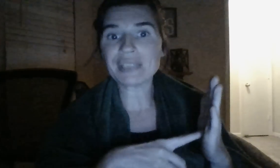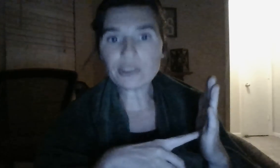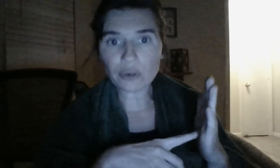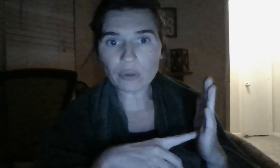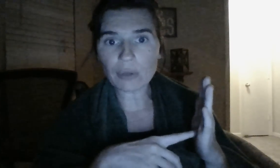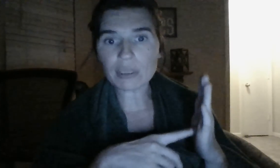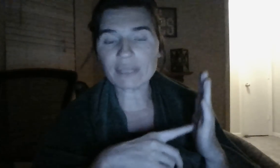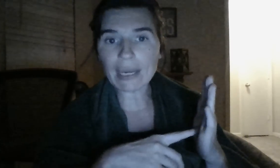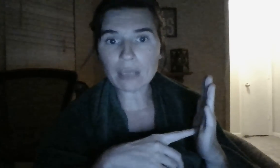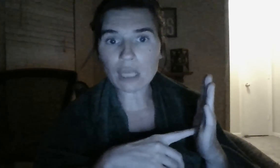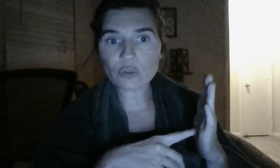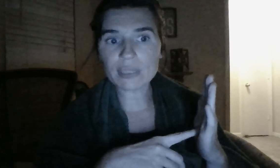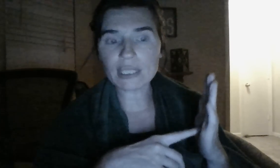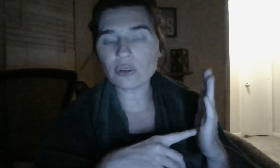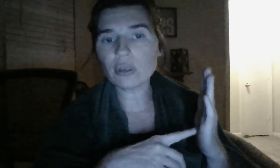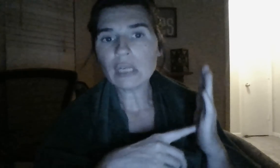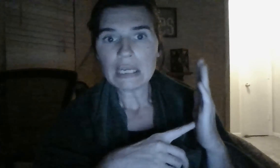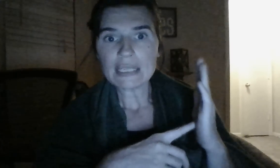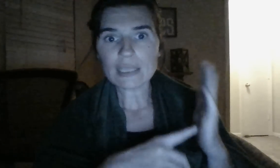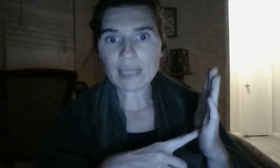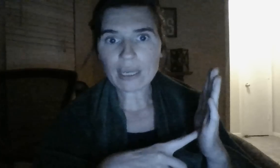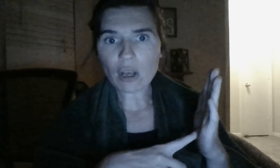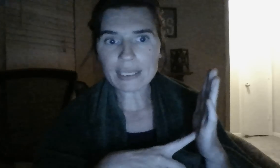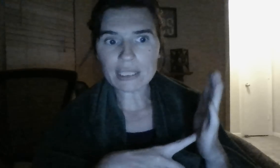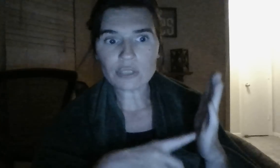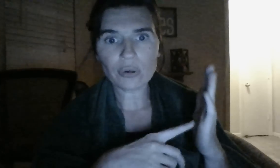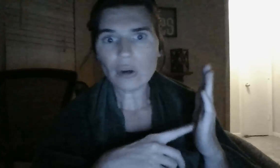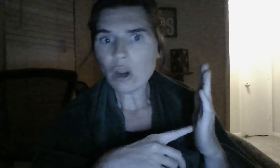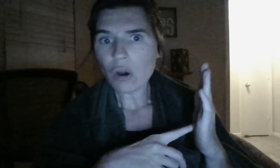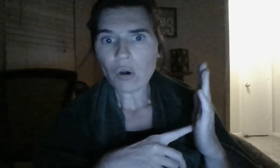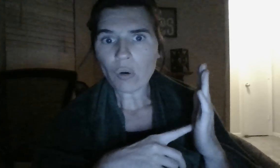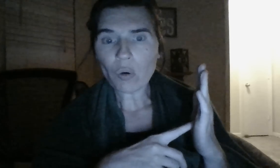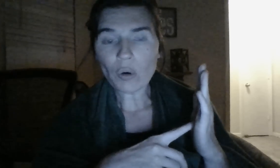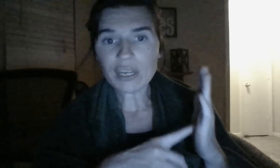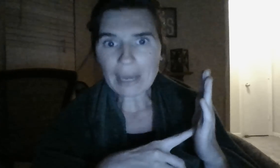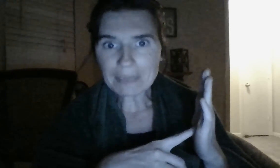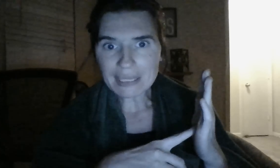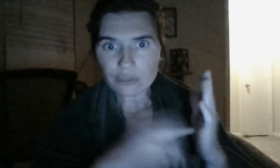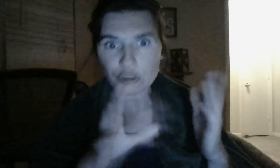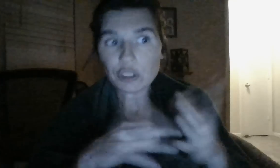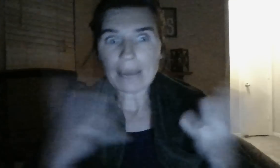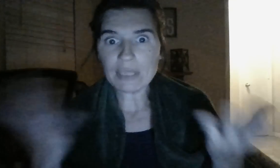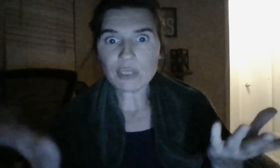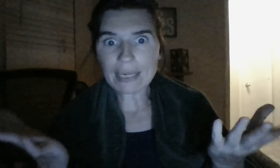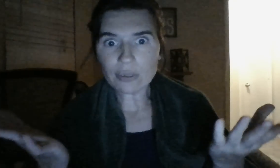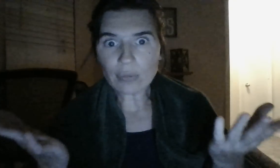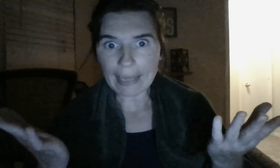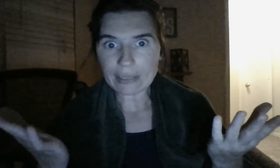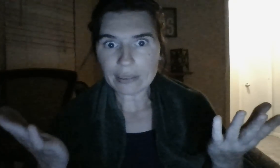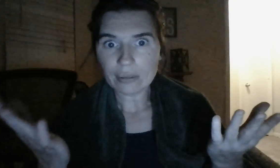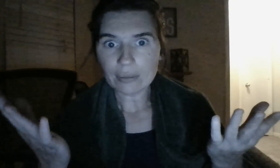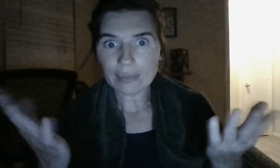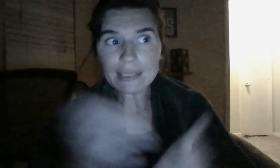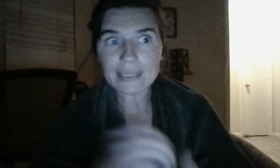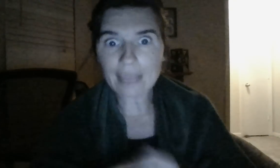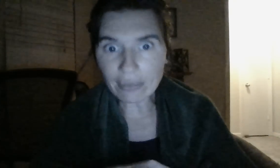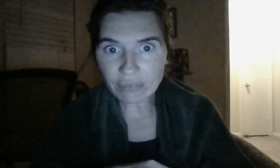sister, whether it's a biological sister. So when they call a sister or an adopted sister, I mean, you can't do that. That's theft.